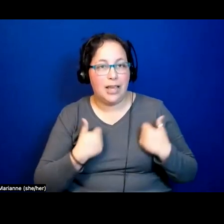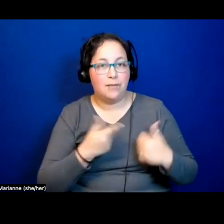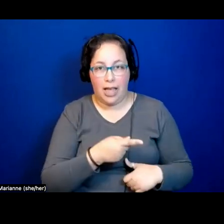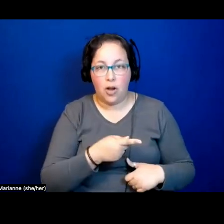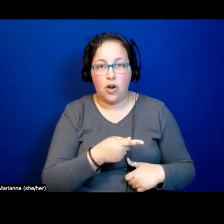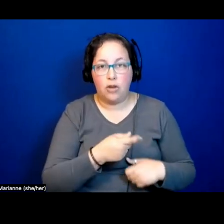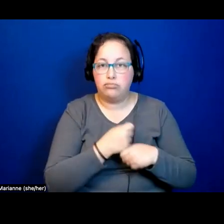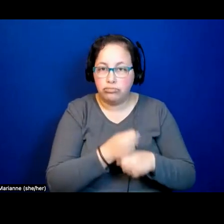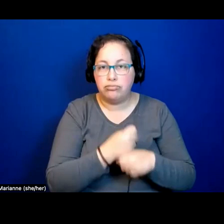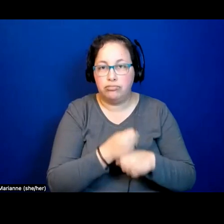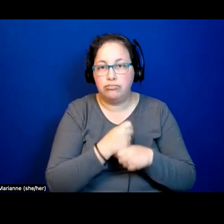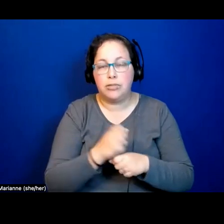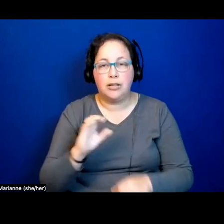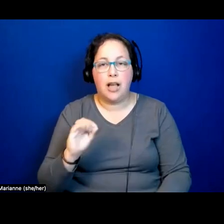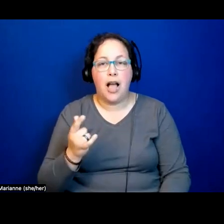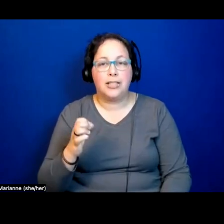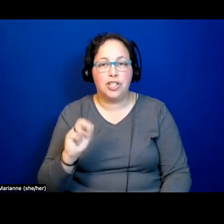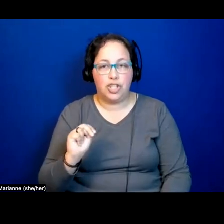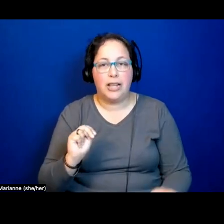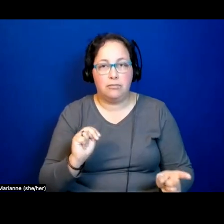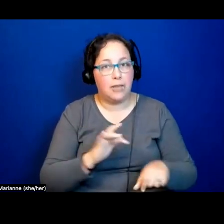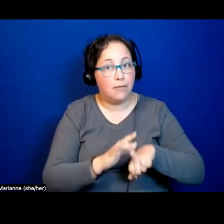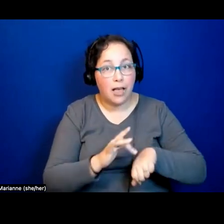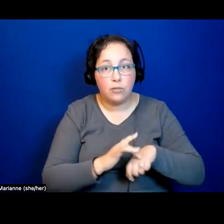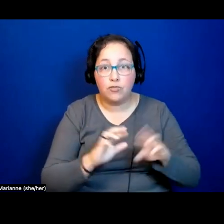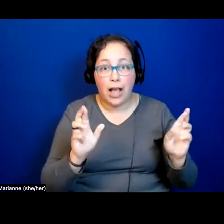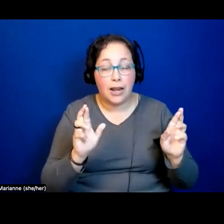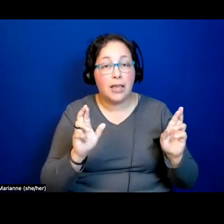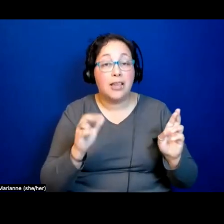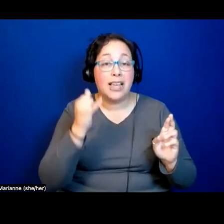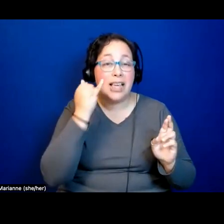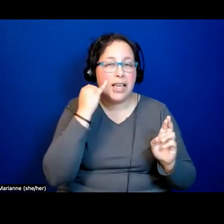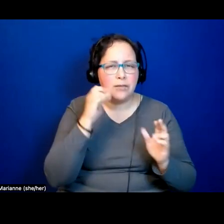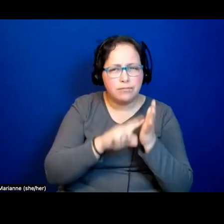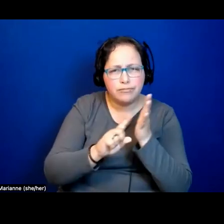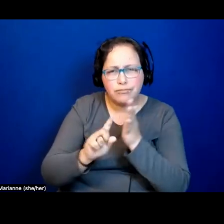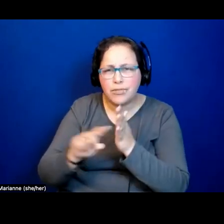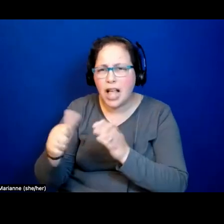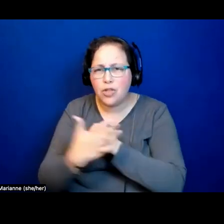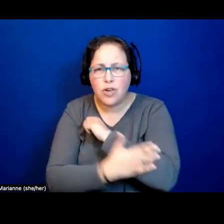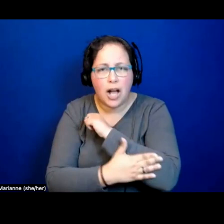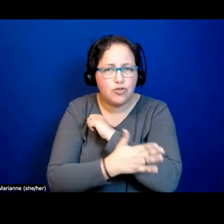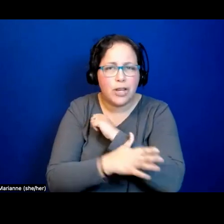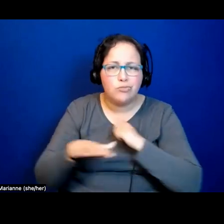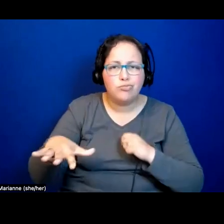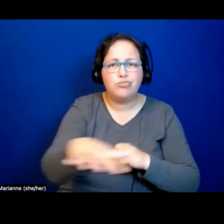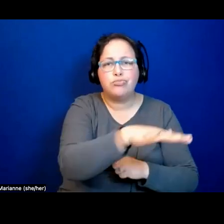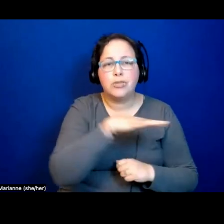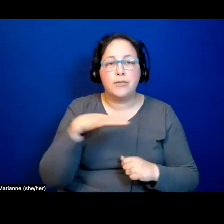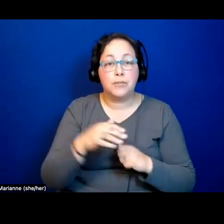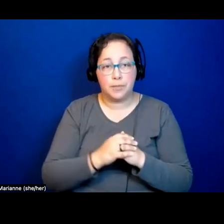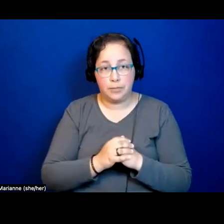that nightmare of a year ago. And if we look around the world, that faith community's